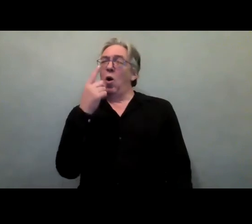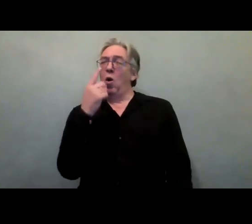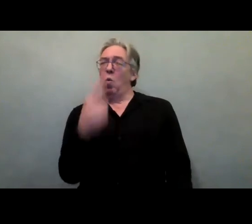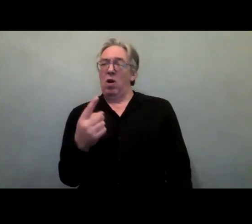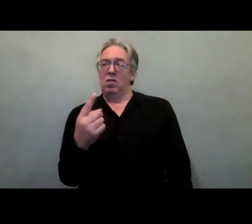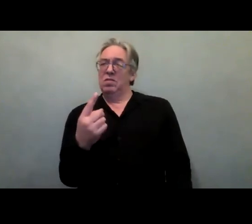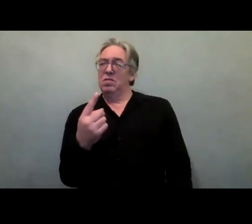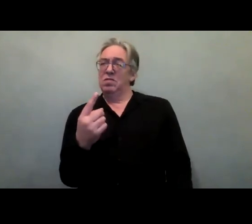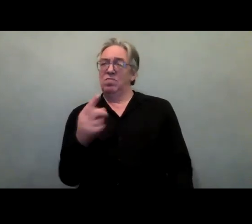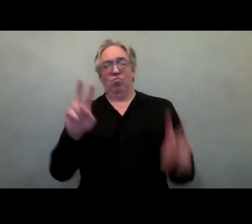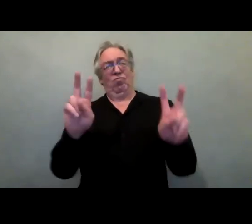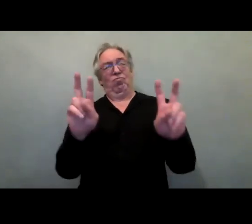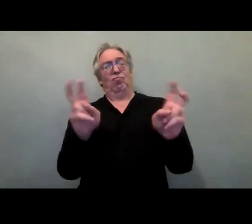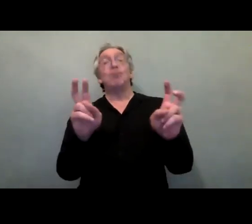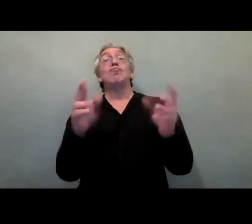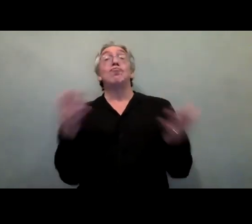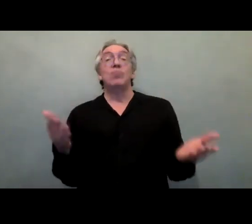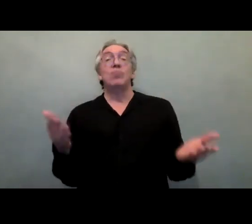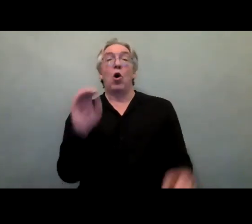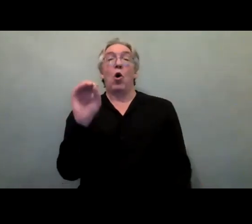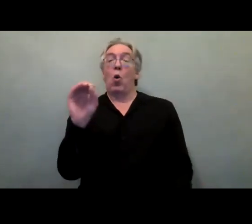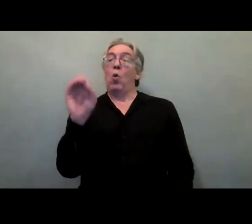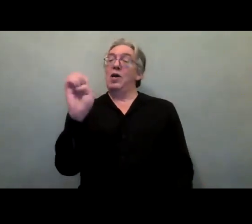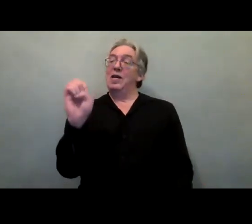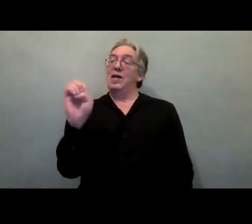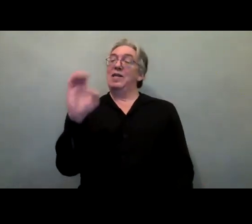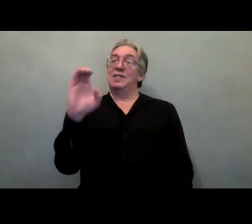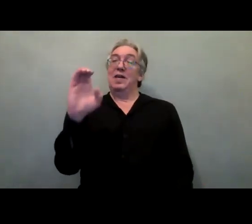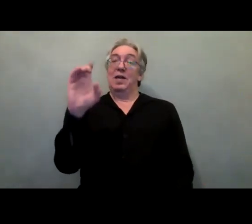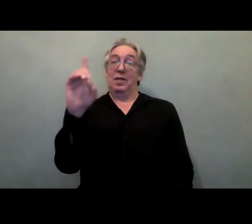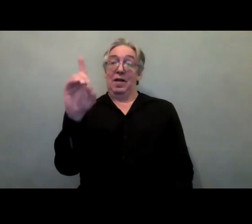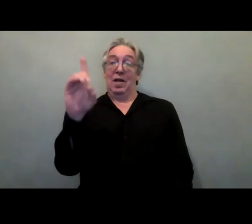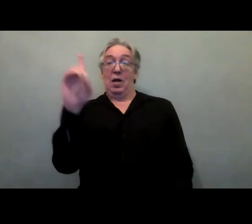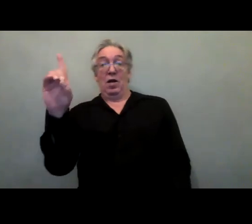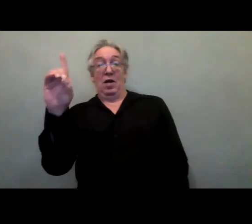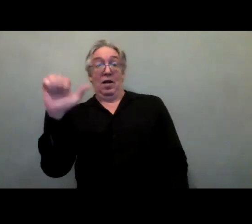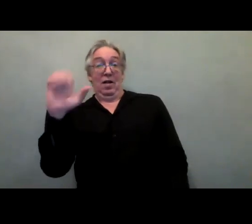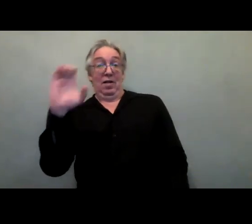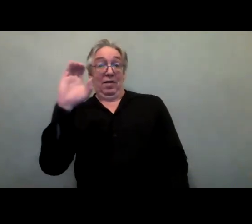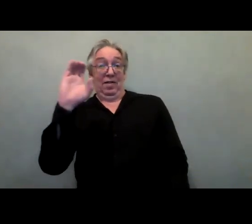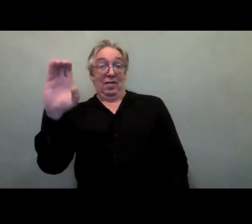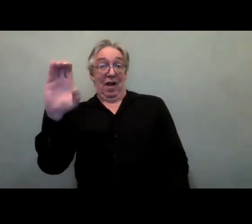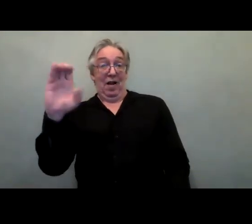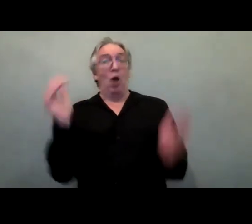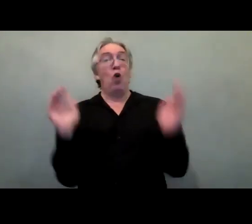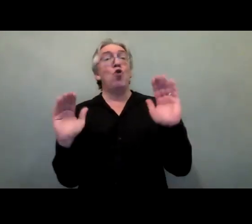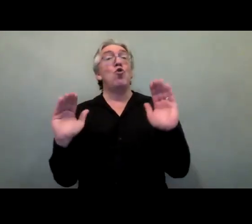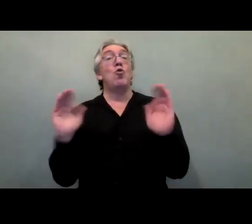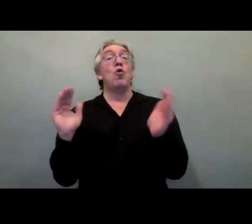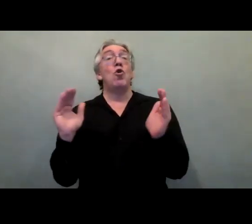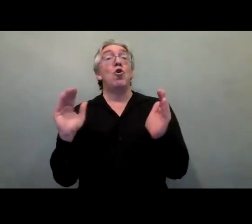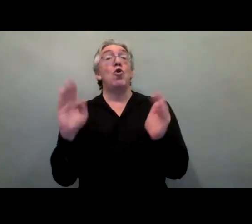meeting, which is the OECD DAC spend marker. We worked together to encourage the